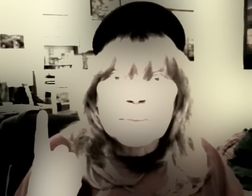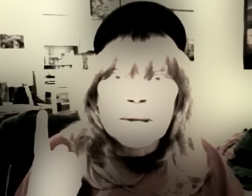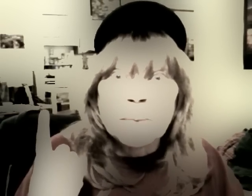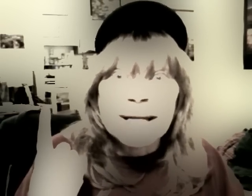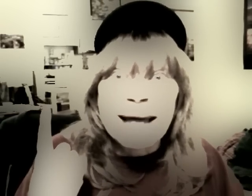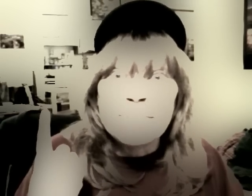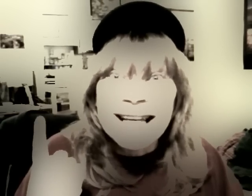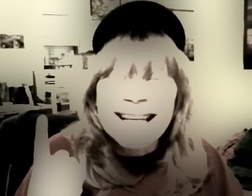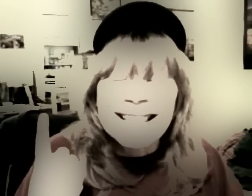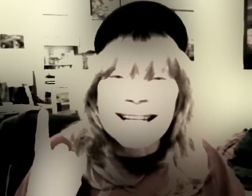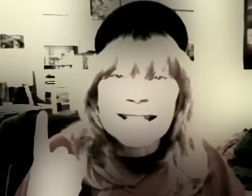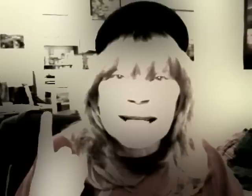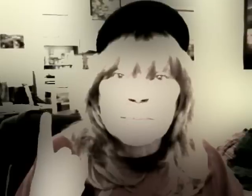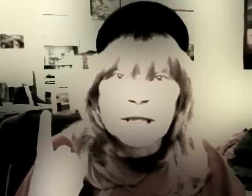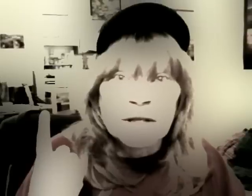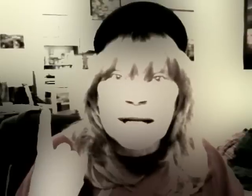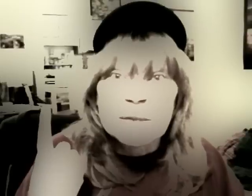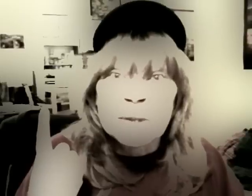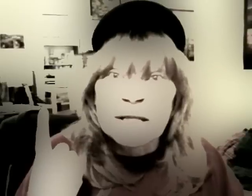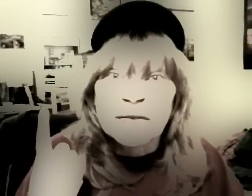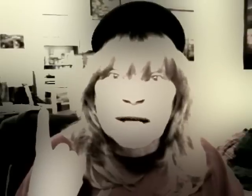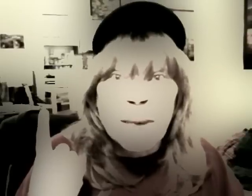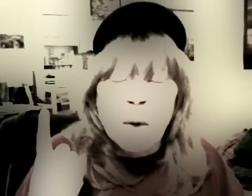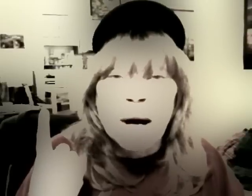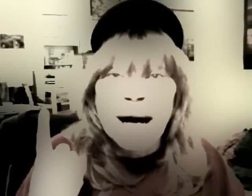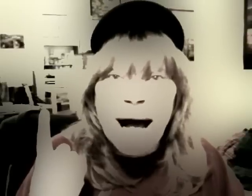people admitting they sinned, but they're not specific about what kind.